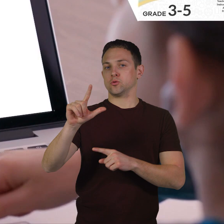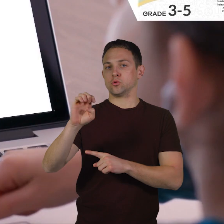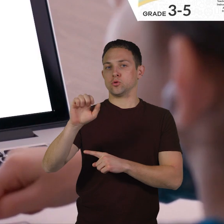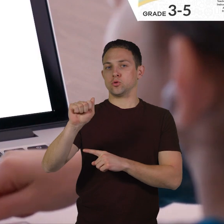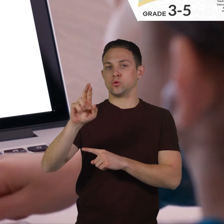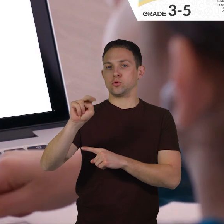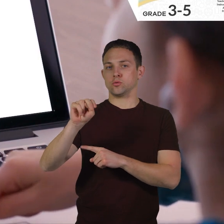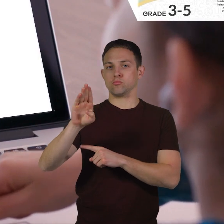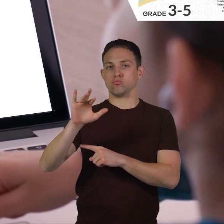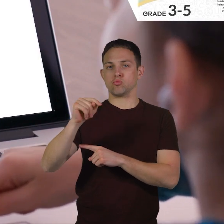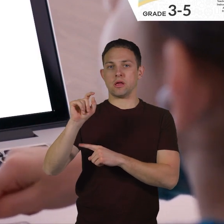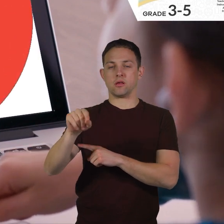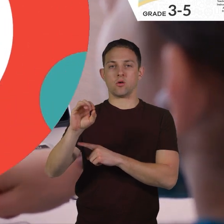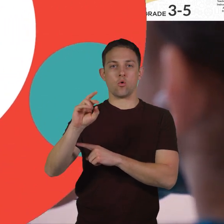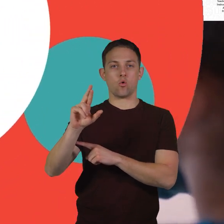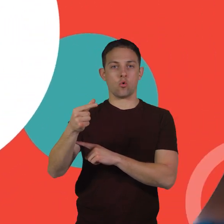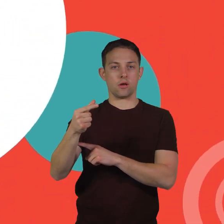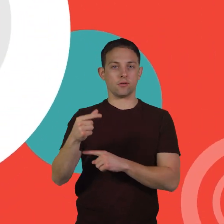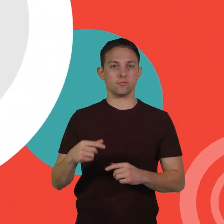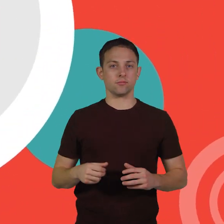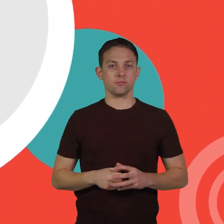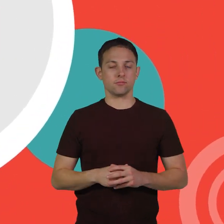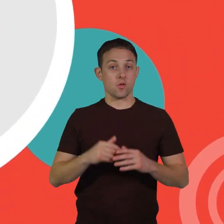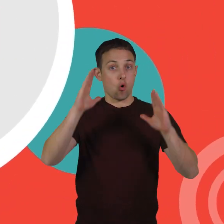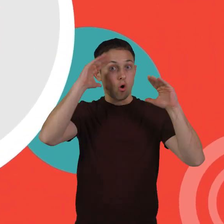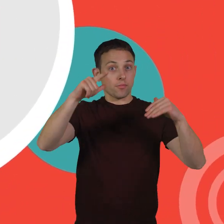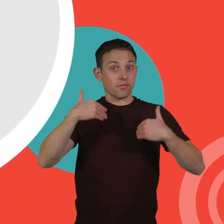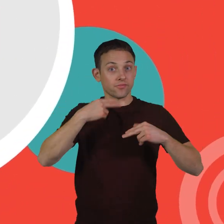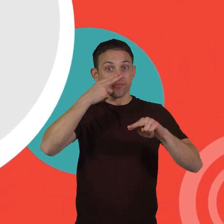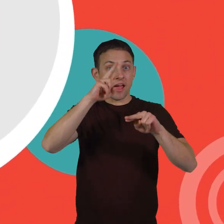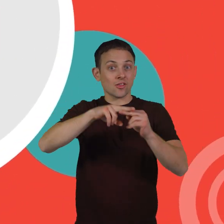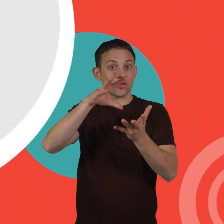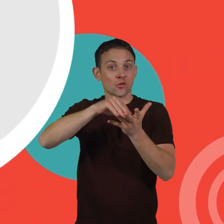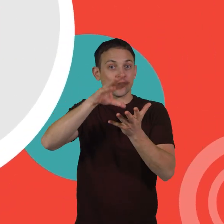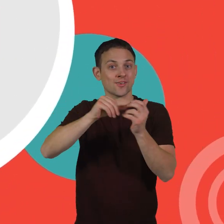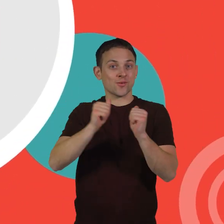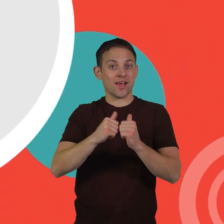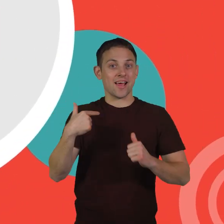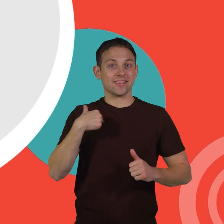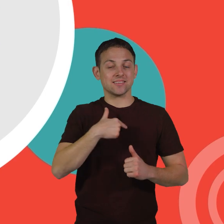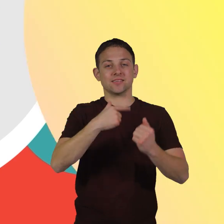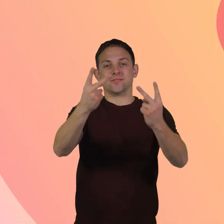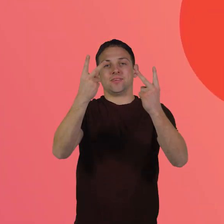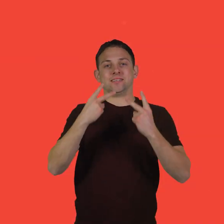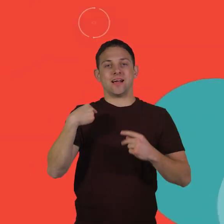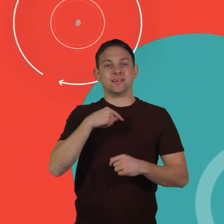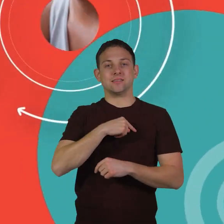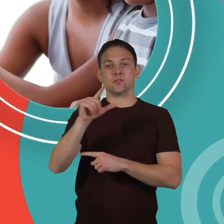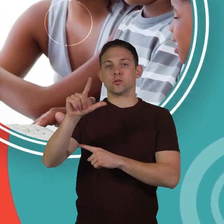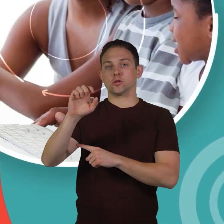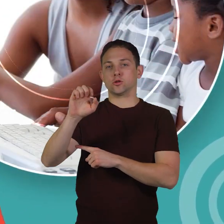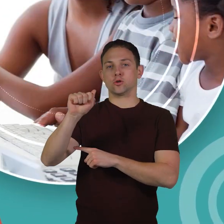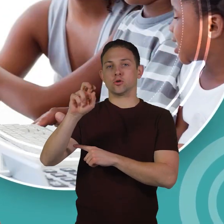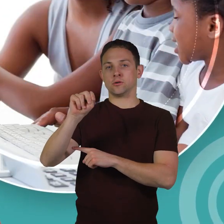.org. Hope you had fun learning with us. Visit us at learnbright.org.